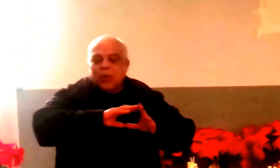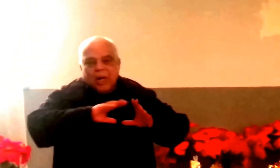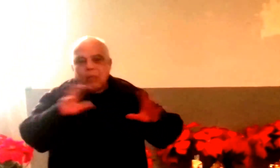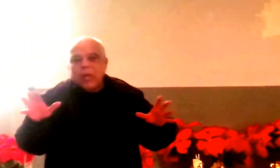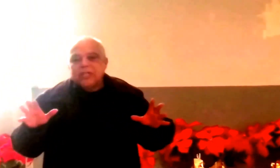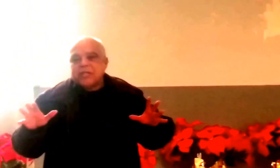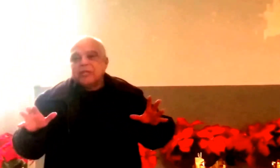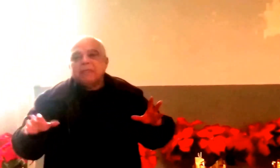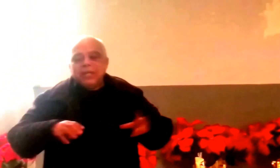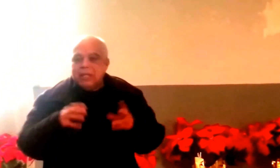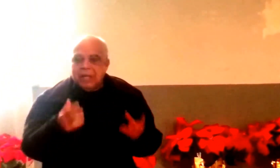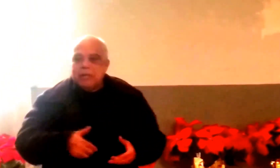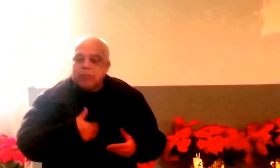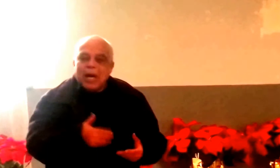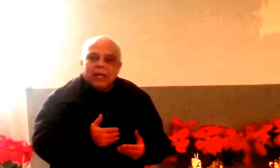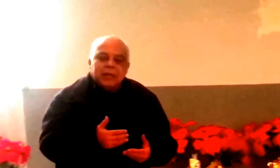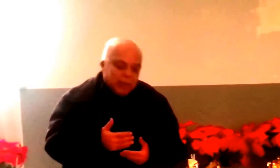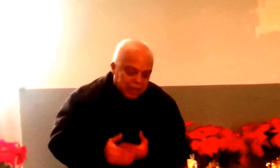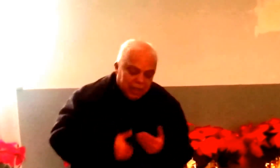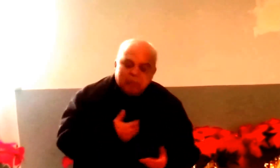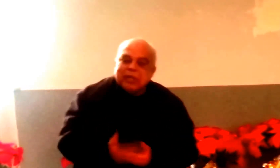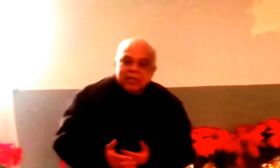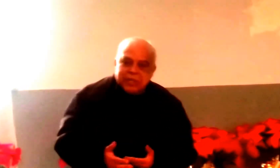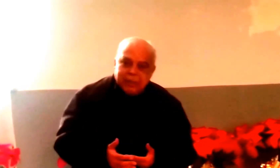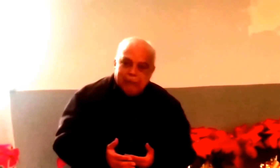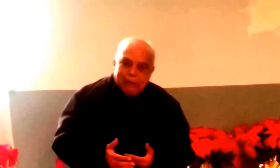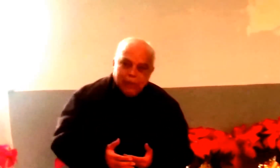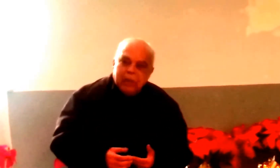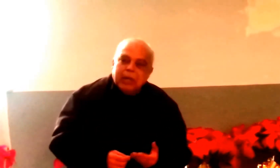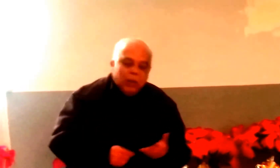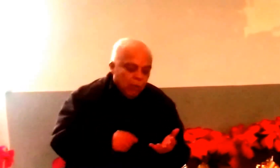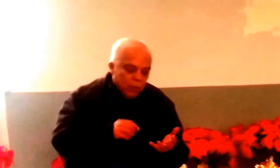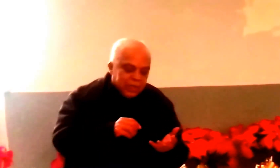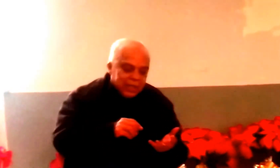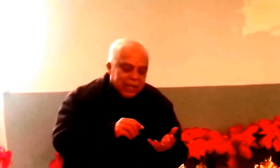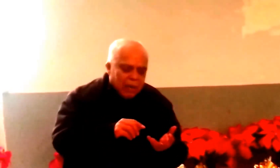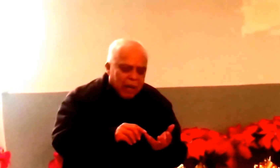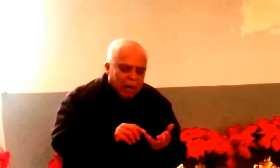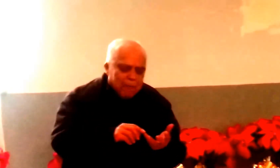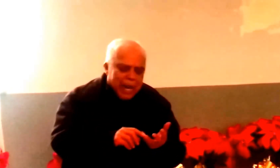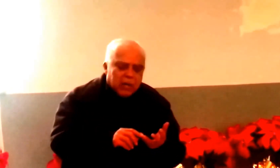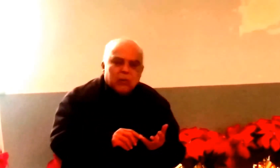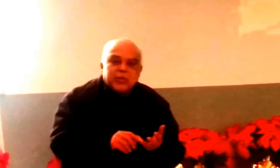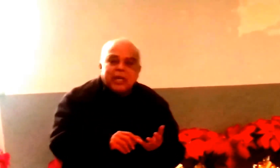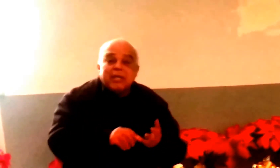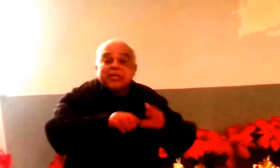racism in policing. We see a mayor who says